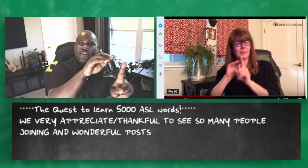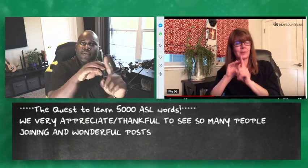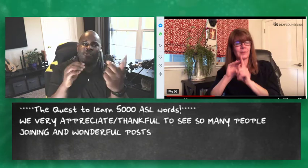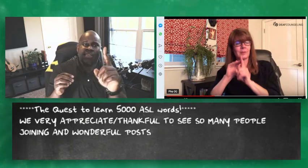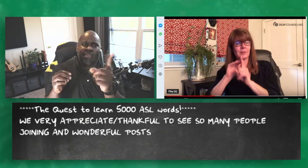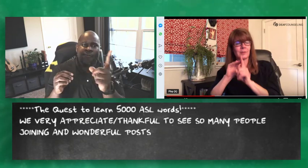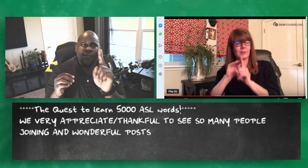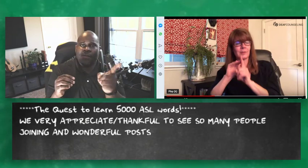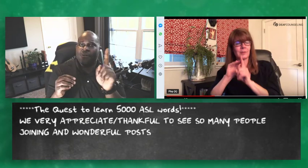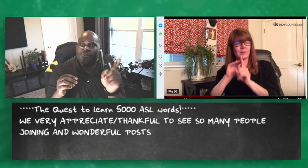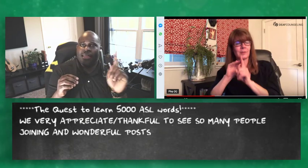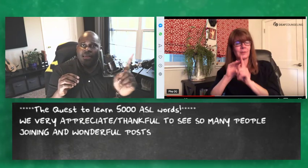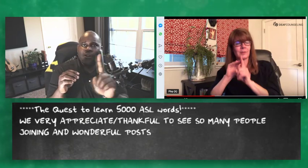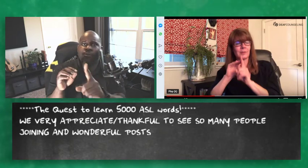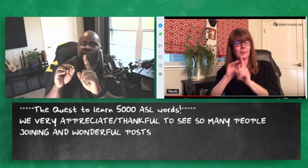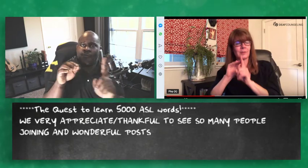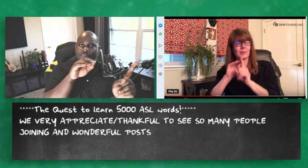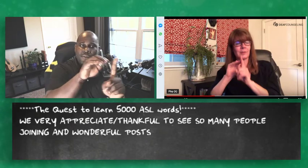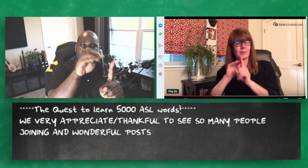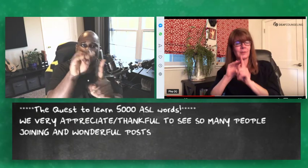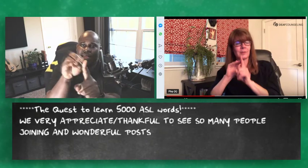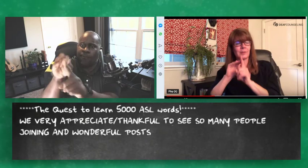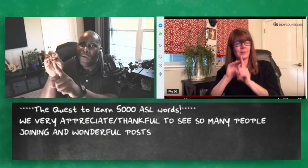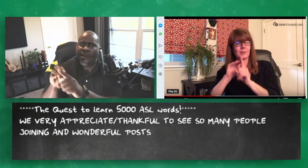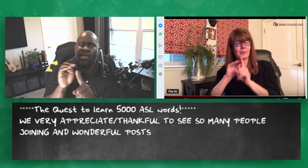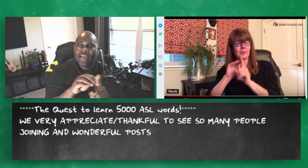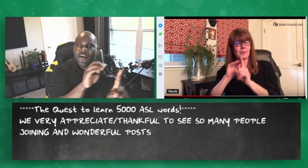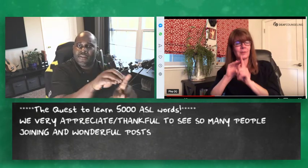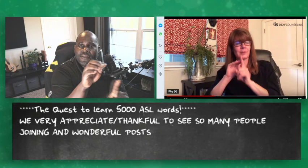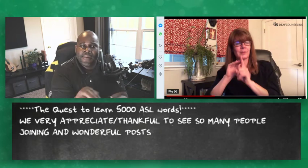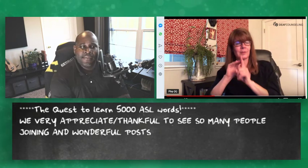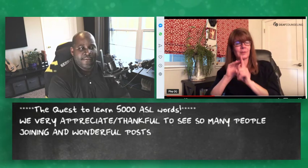thinking of her finger is like a group of different people so like I'm reminding all these people